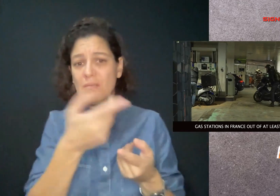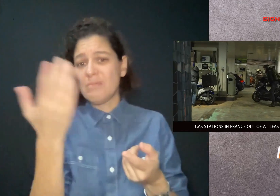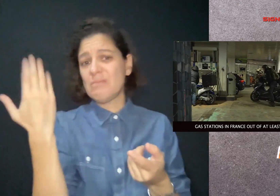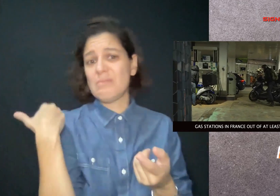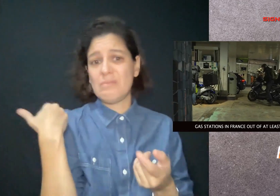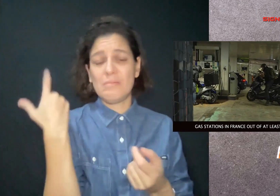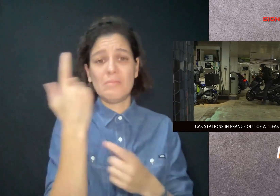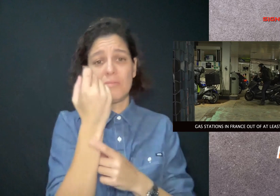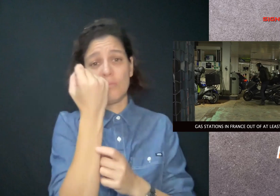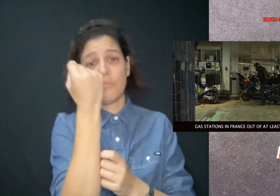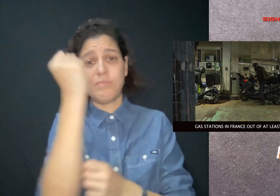its fourth week.